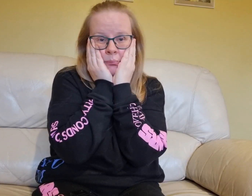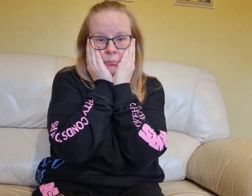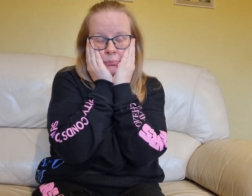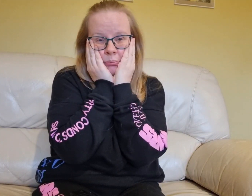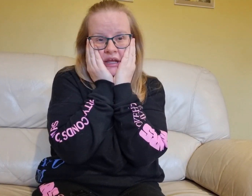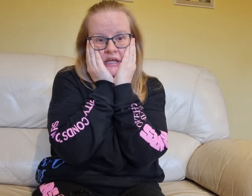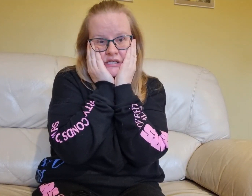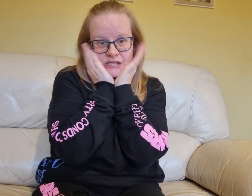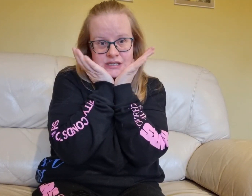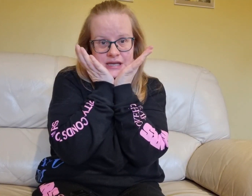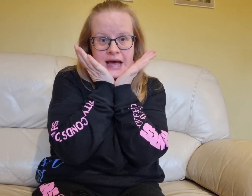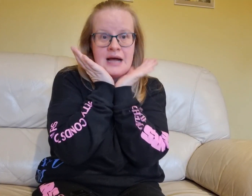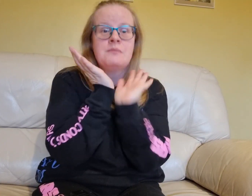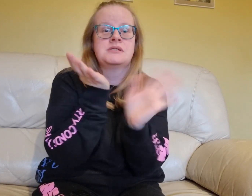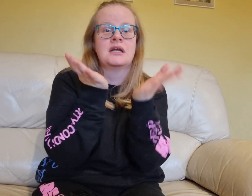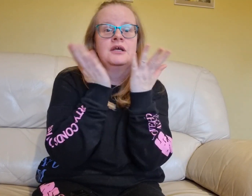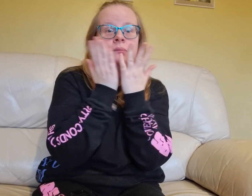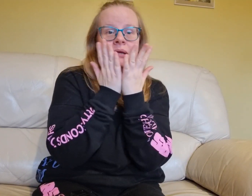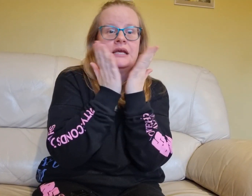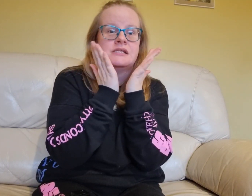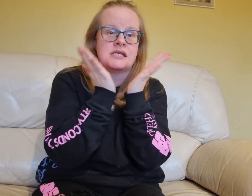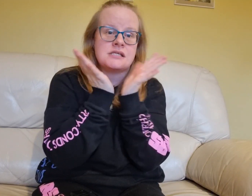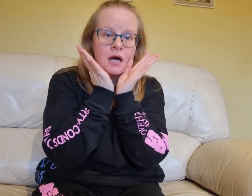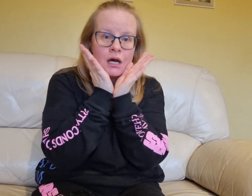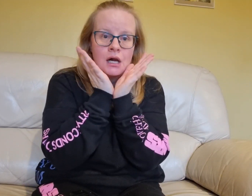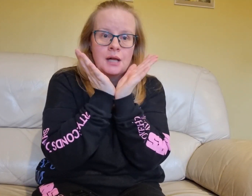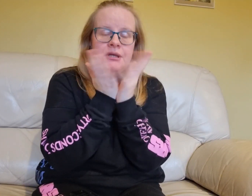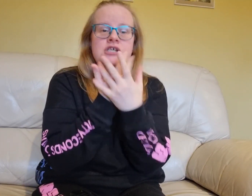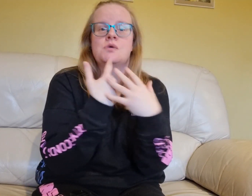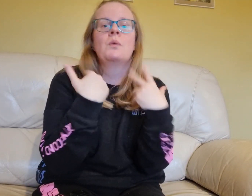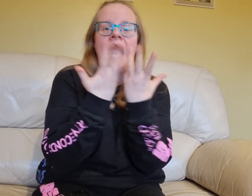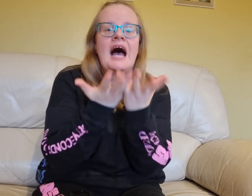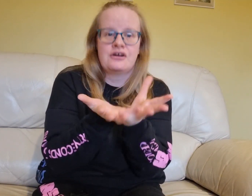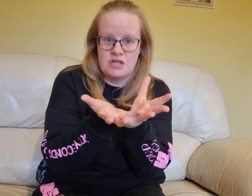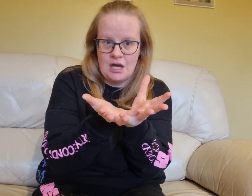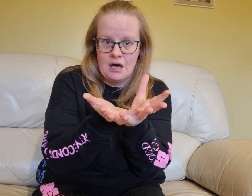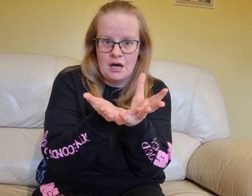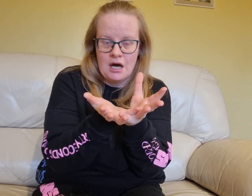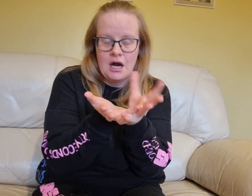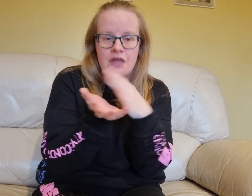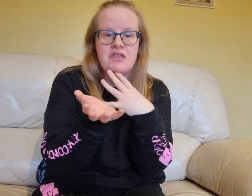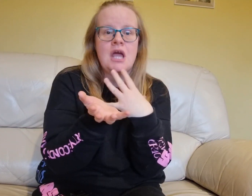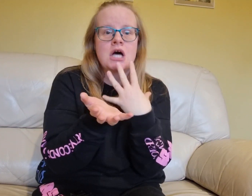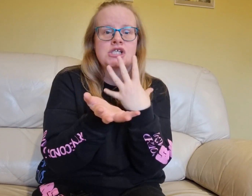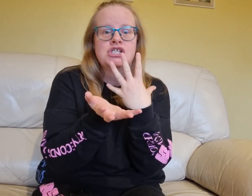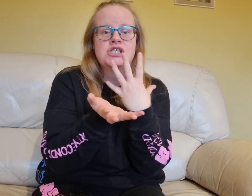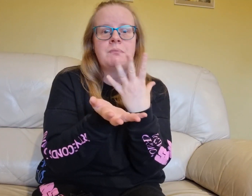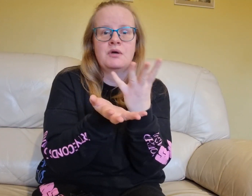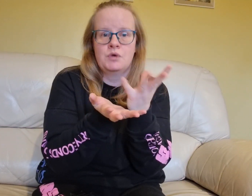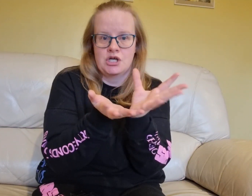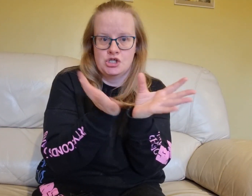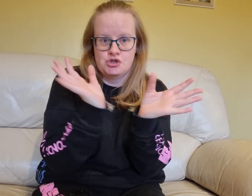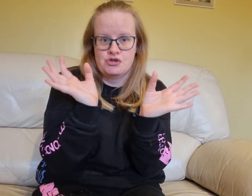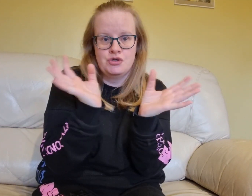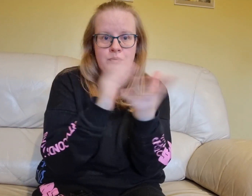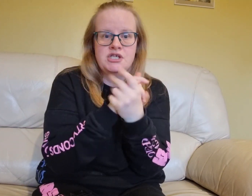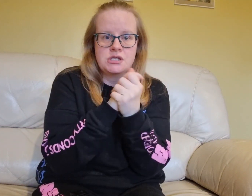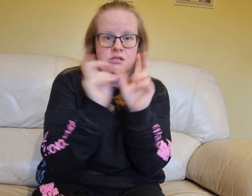pieces, pieces, absolute pieces, because we had the, the spoken truth which is,